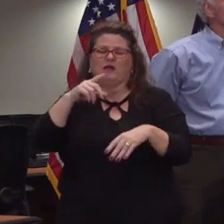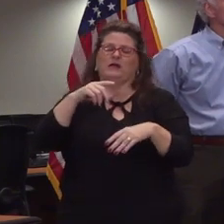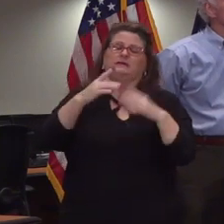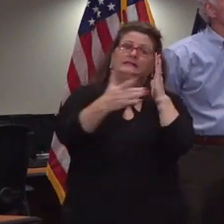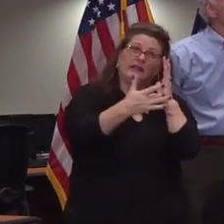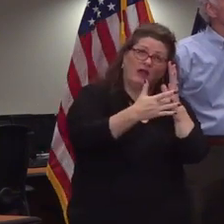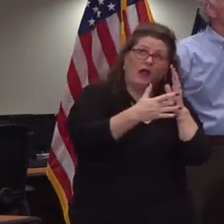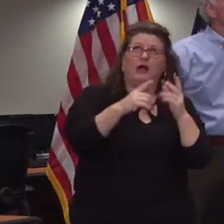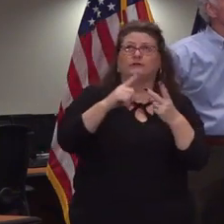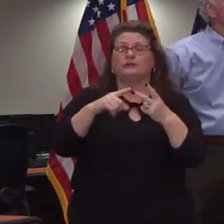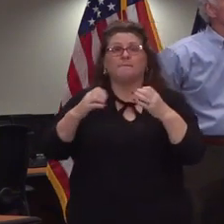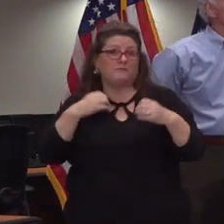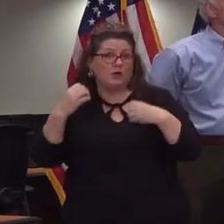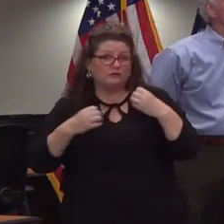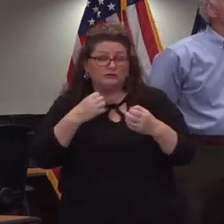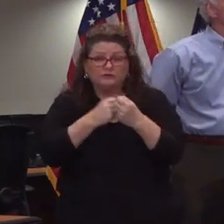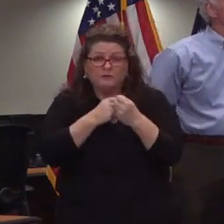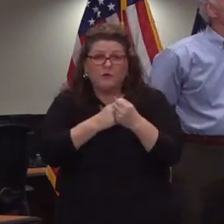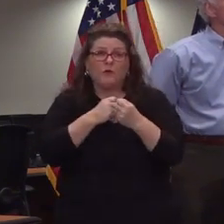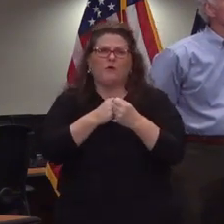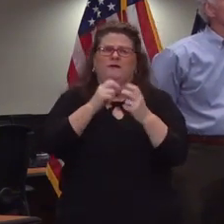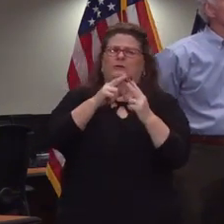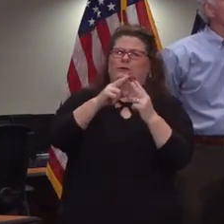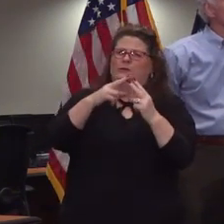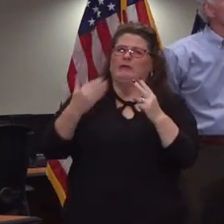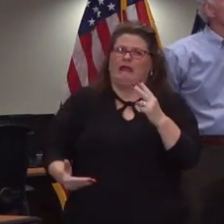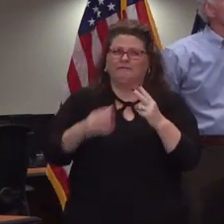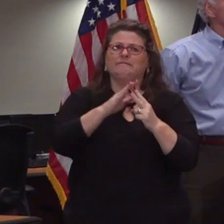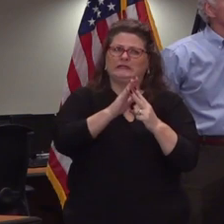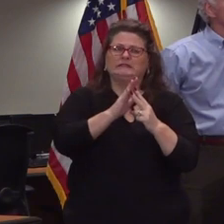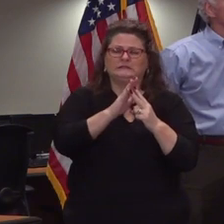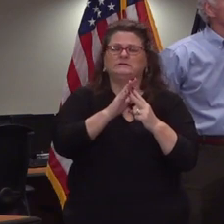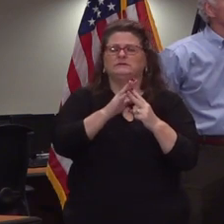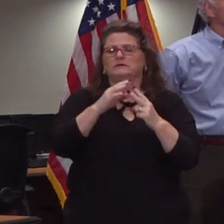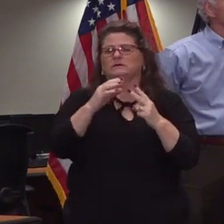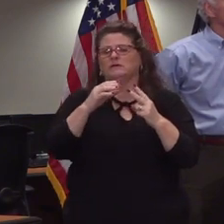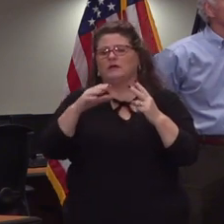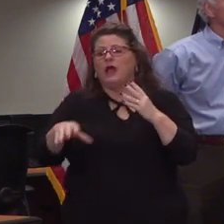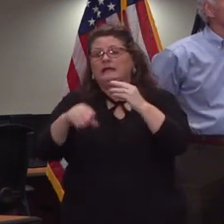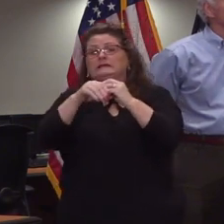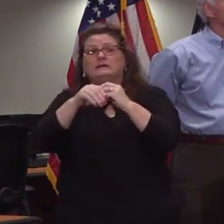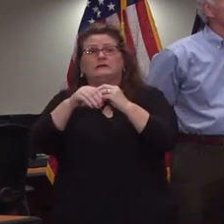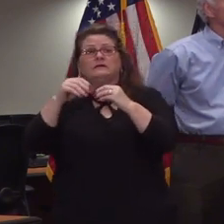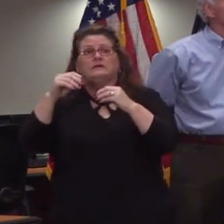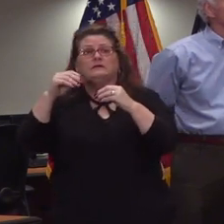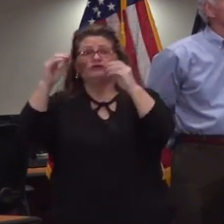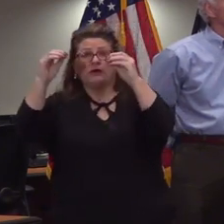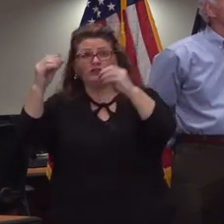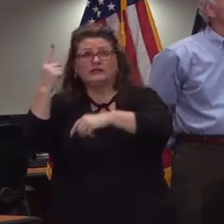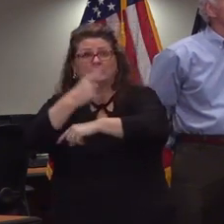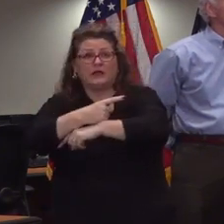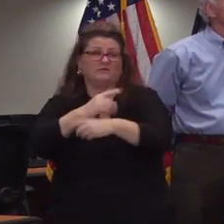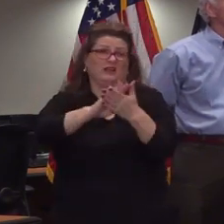it includes the emotional support that i think we're really going to need to use it can be additional instructional days it can pay for